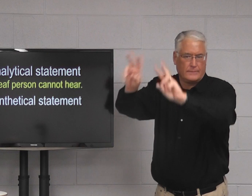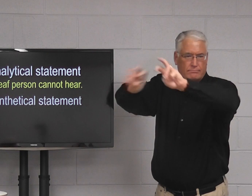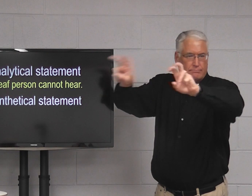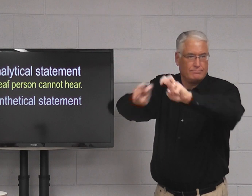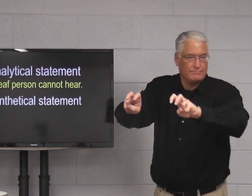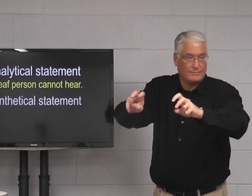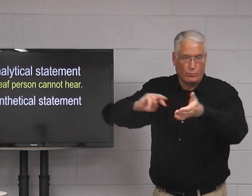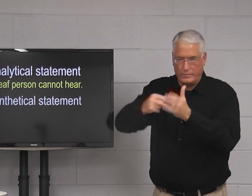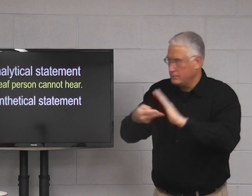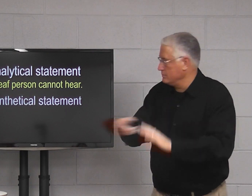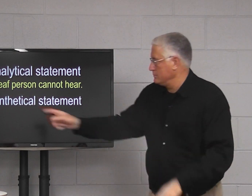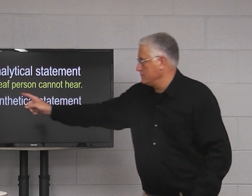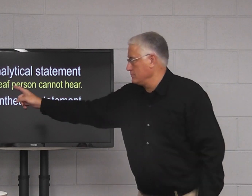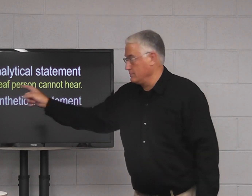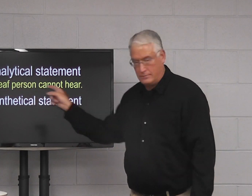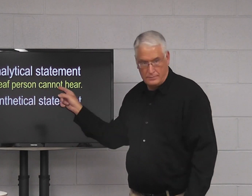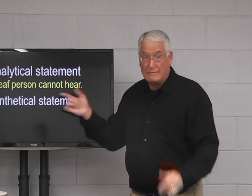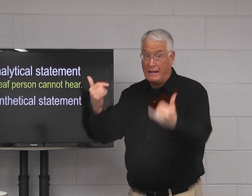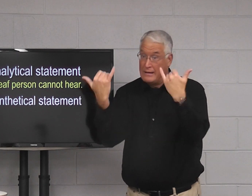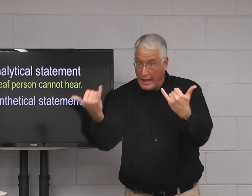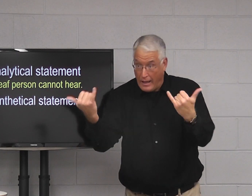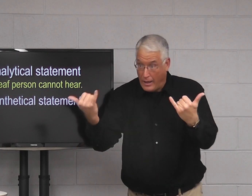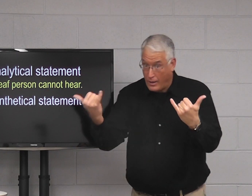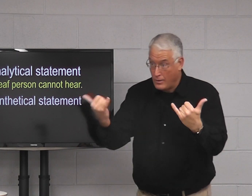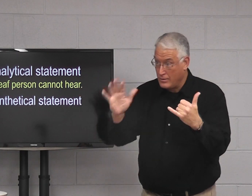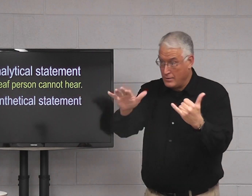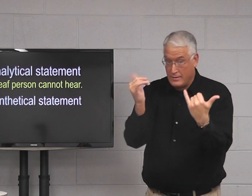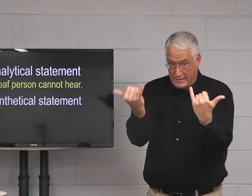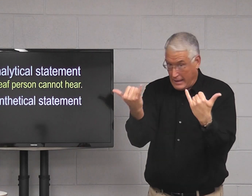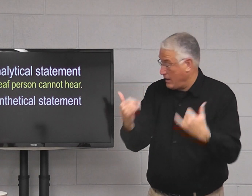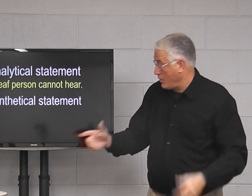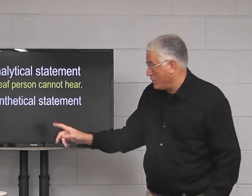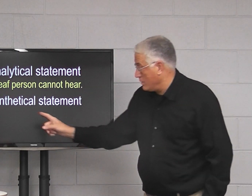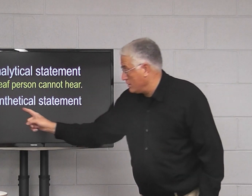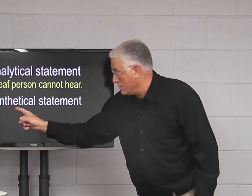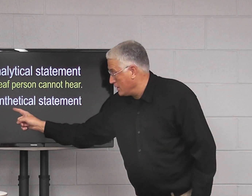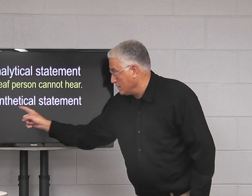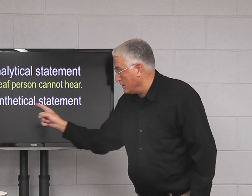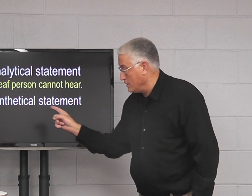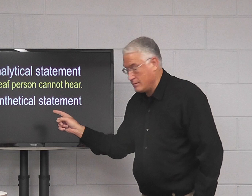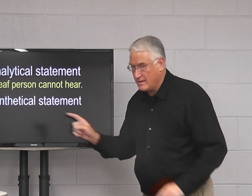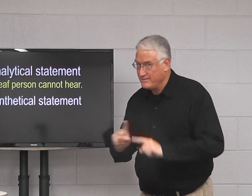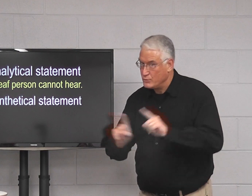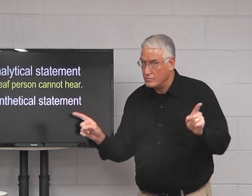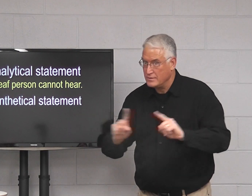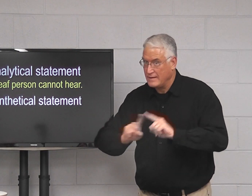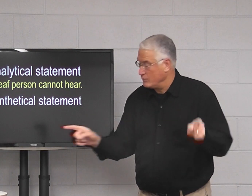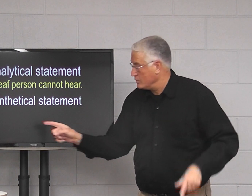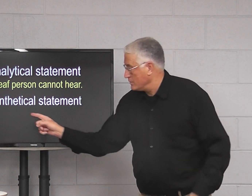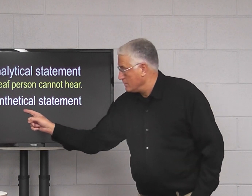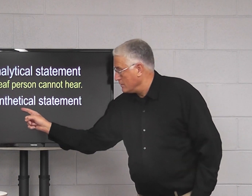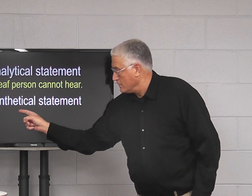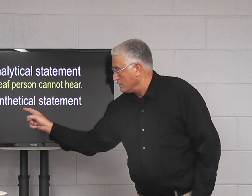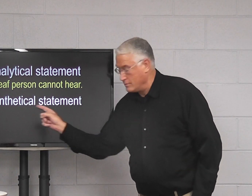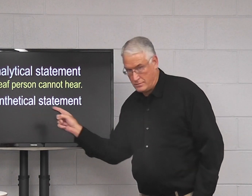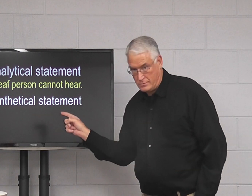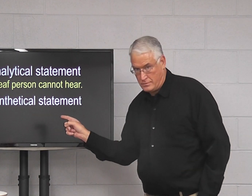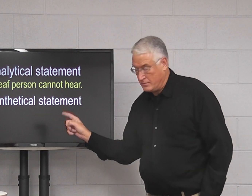So it's sufficient analysis. Now synthetical statement